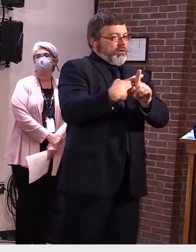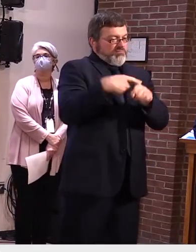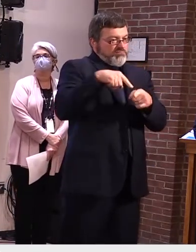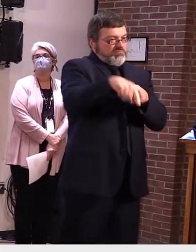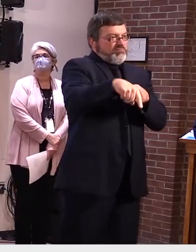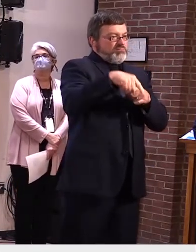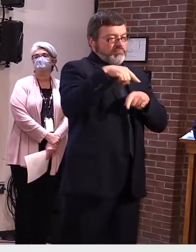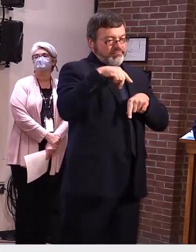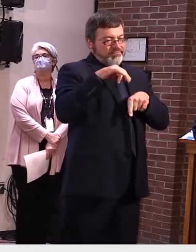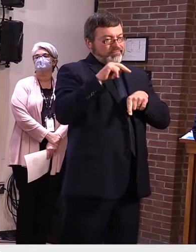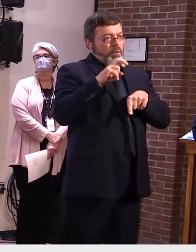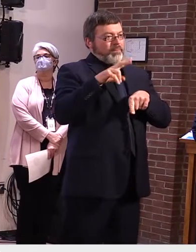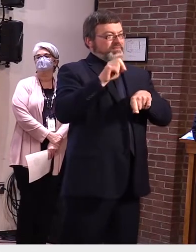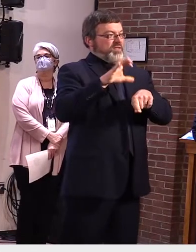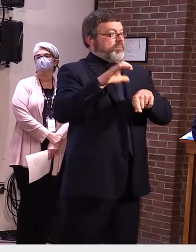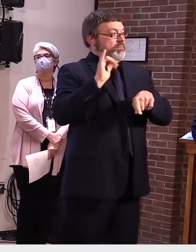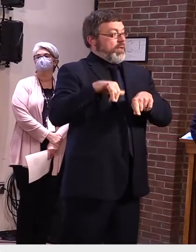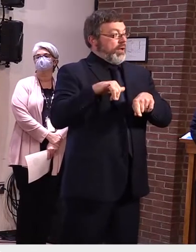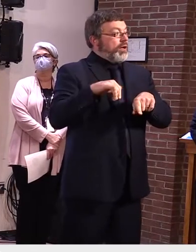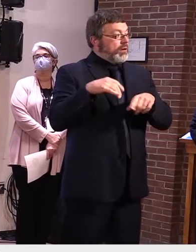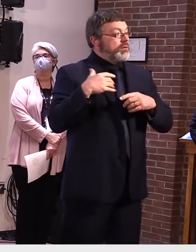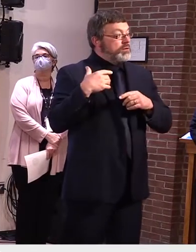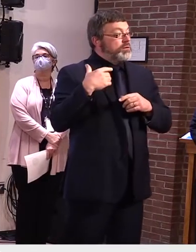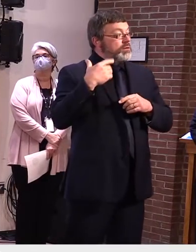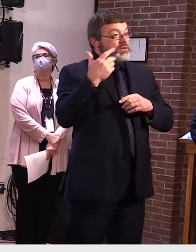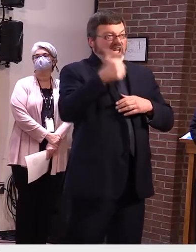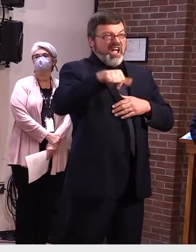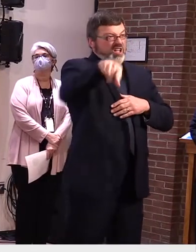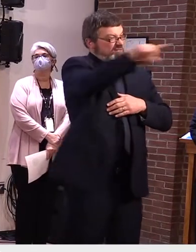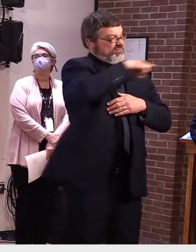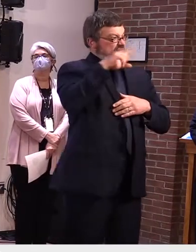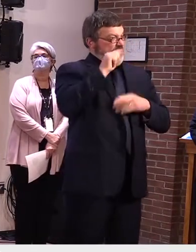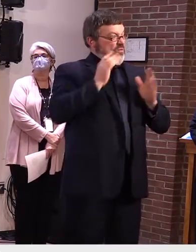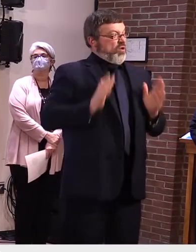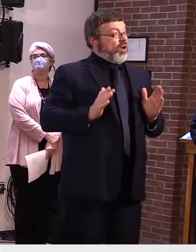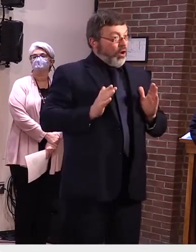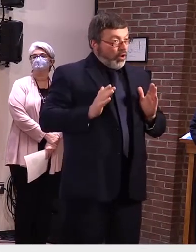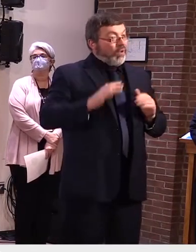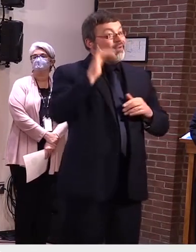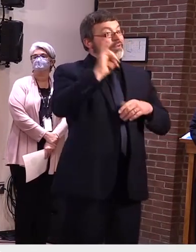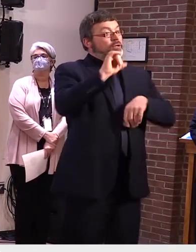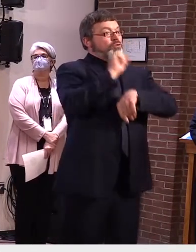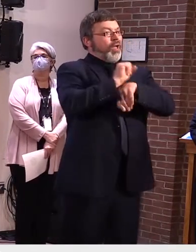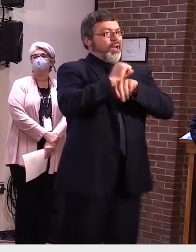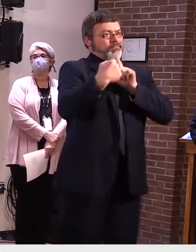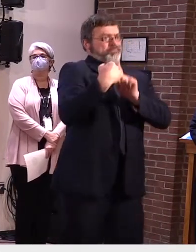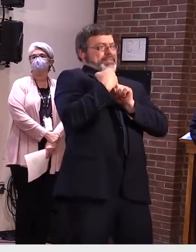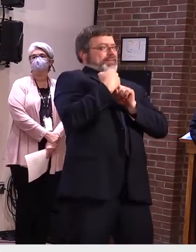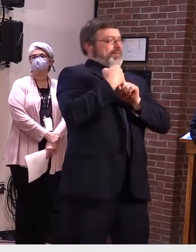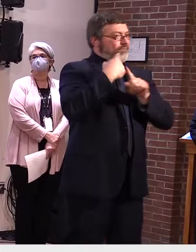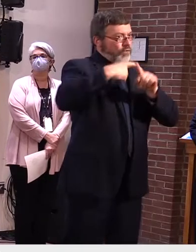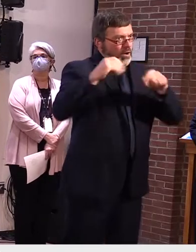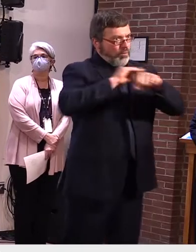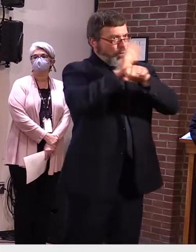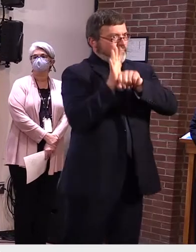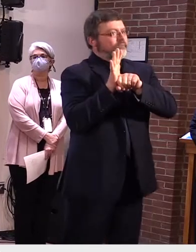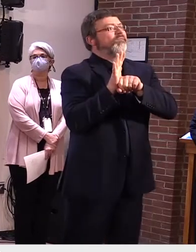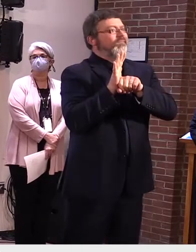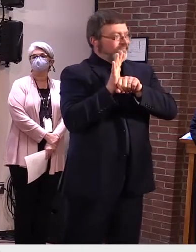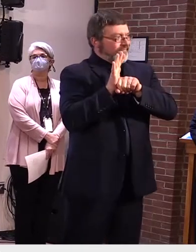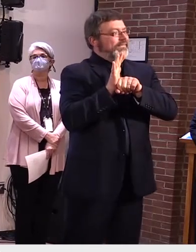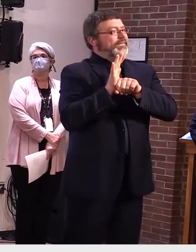household situation has changed because of the pandemic. As the Governor said, this idea